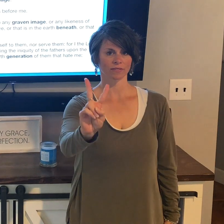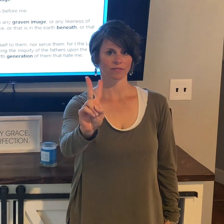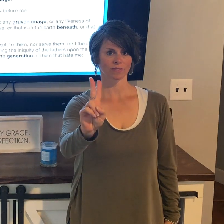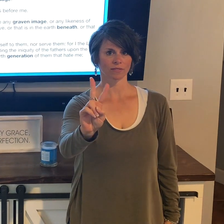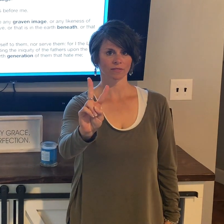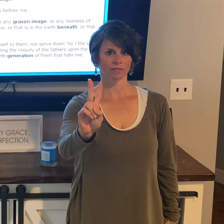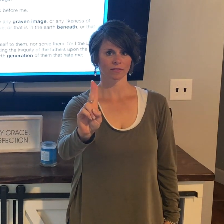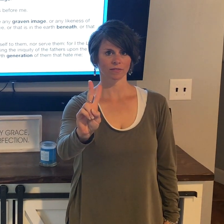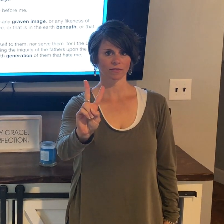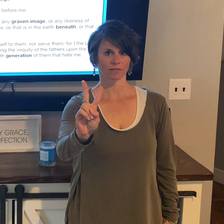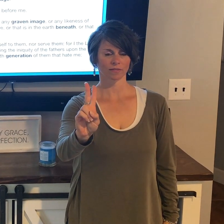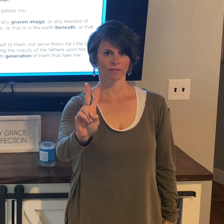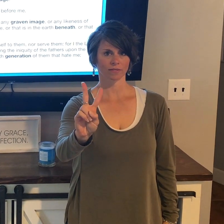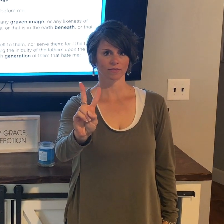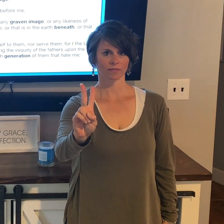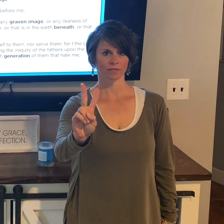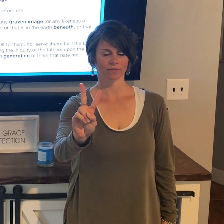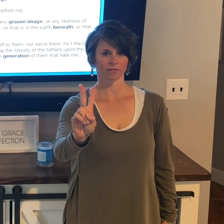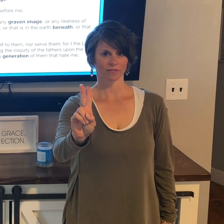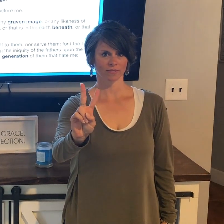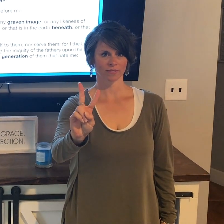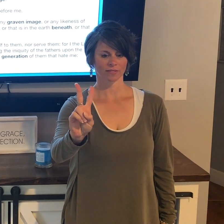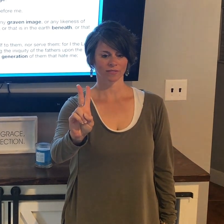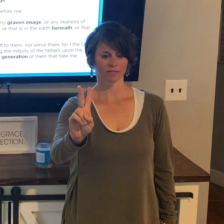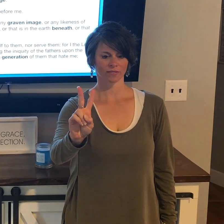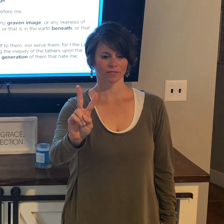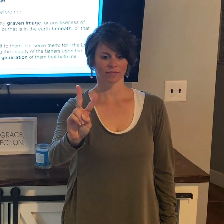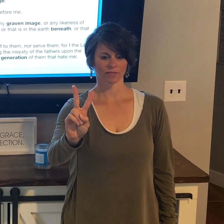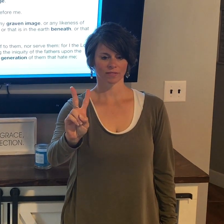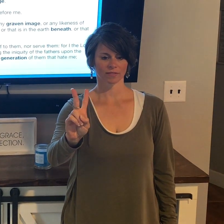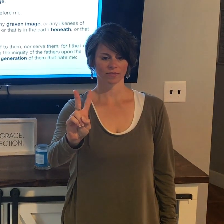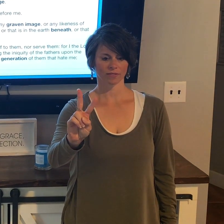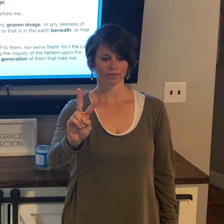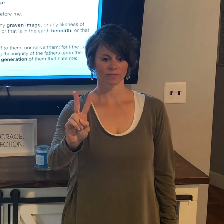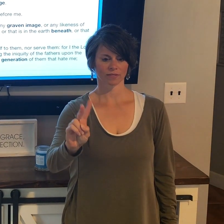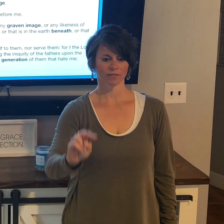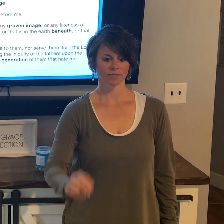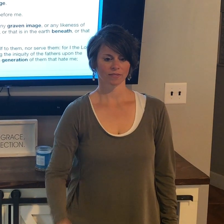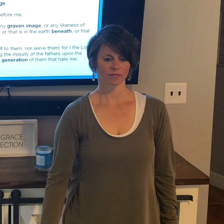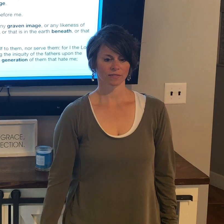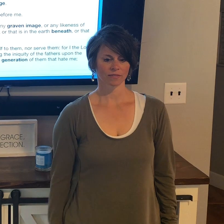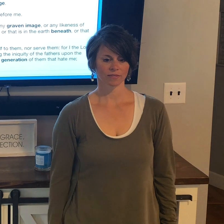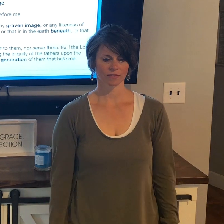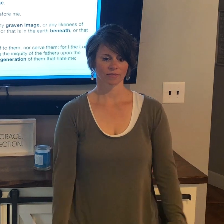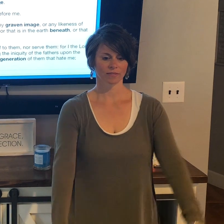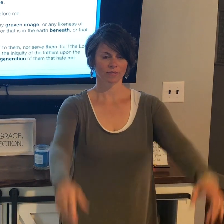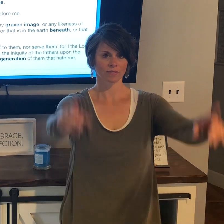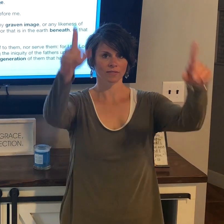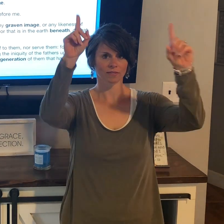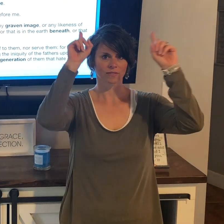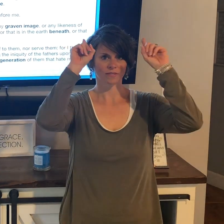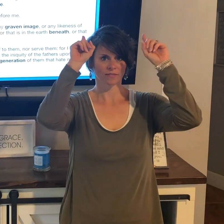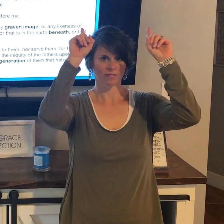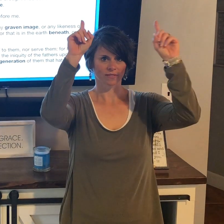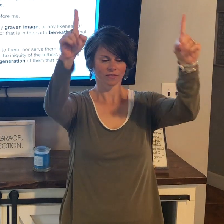make unto thee any graven image or any lightness of